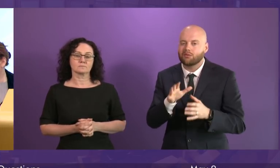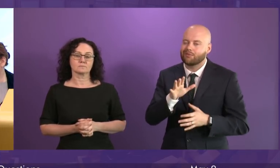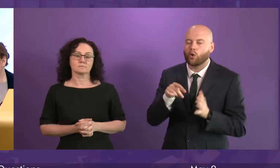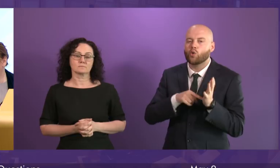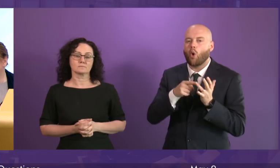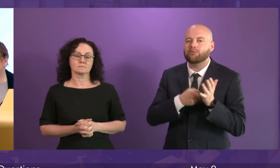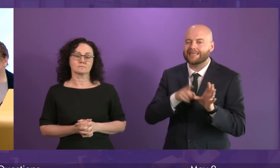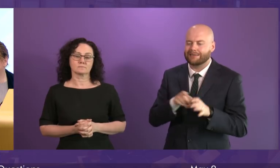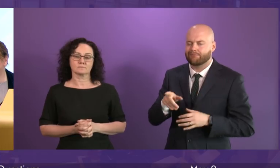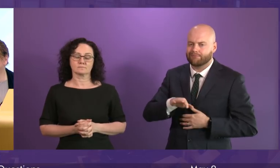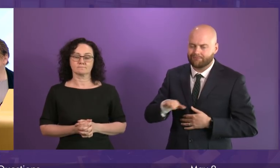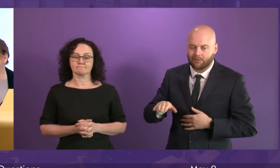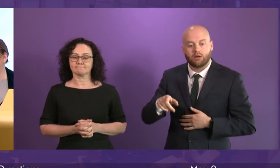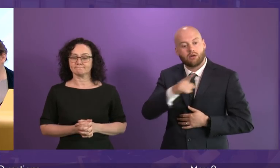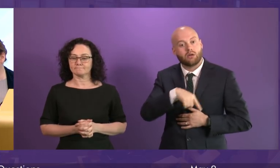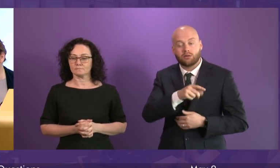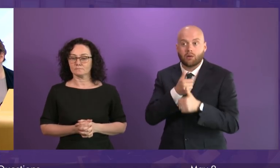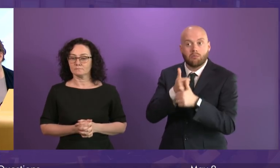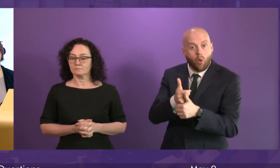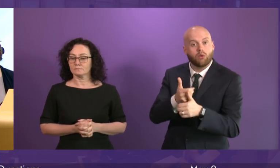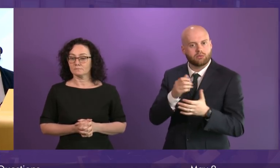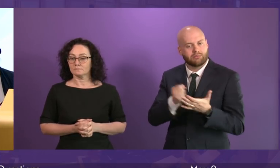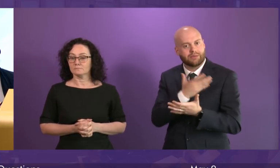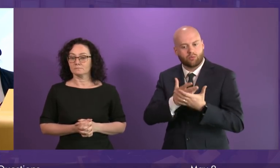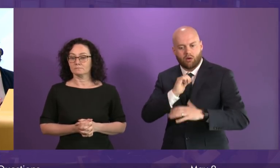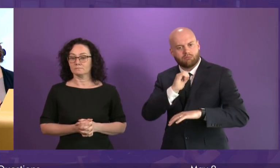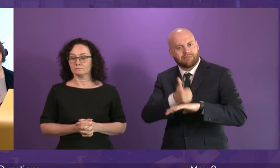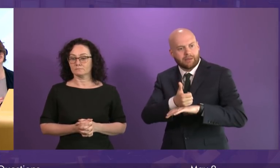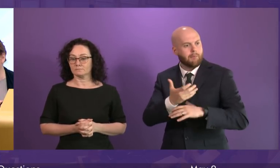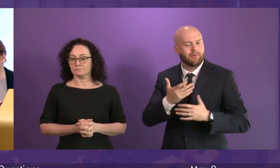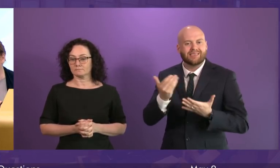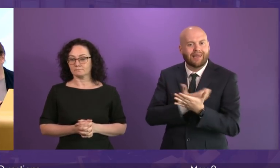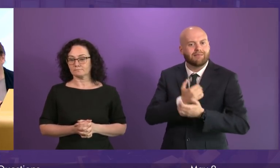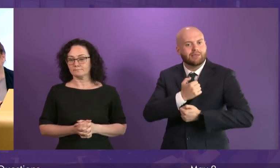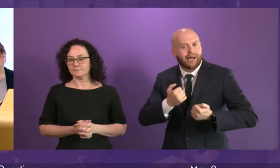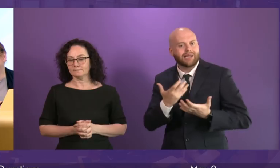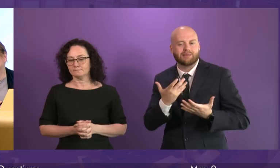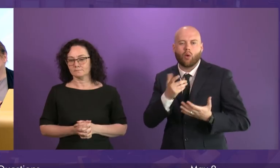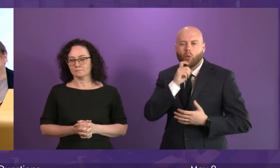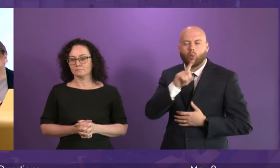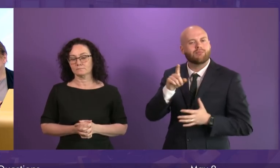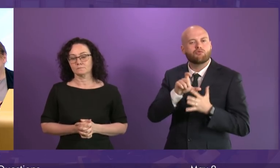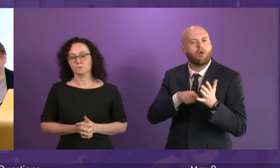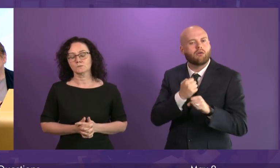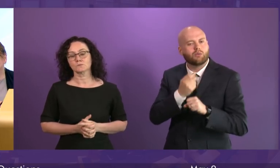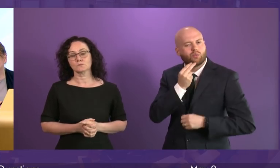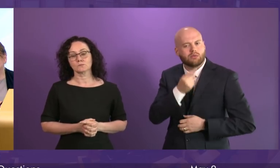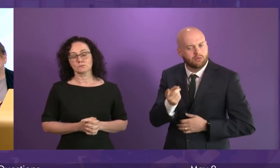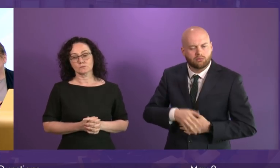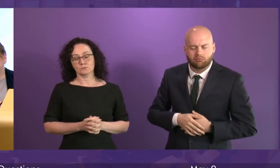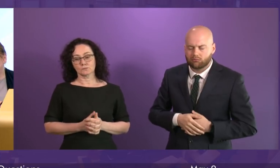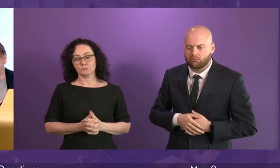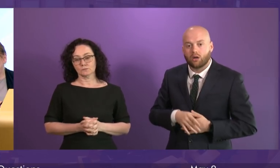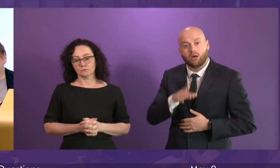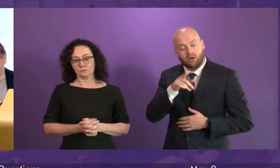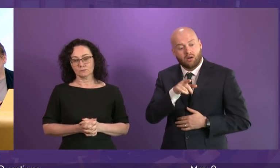law to allow safe consumption facilities or empower the Scottish Parliament to do so. Does the First Minister agree that further UK Government delay